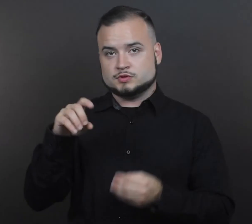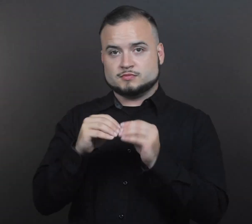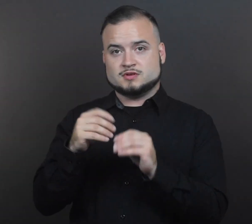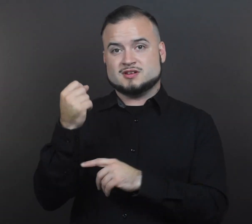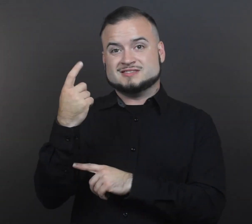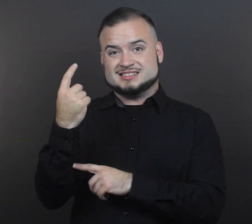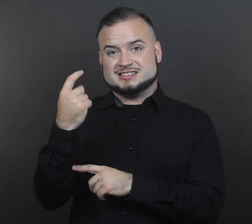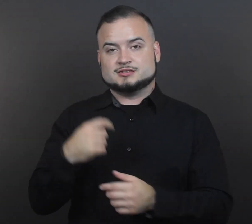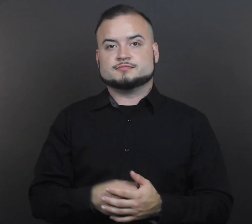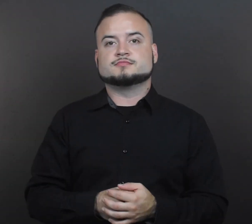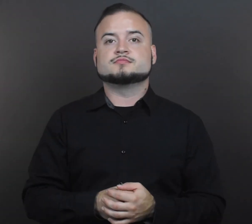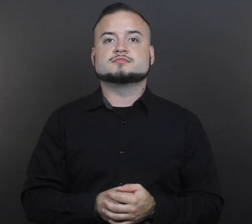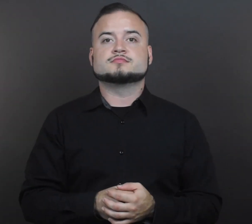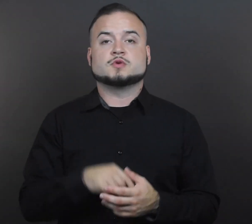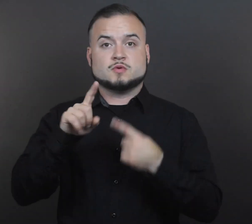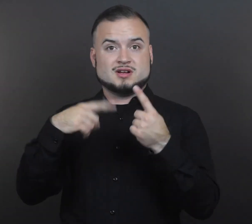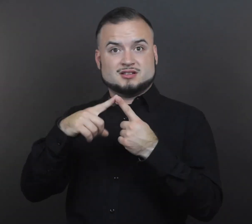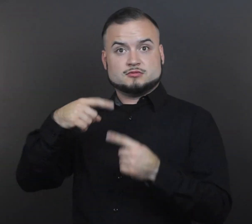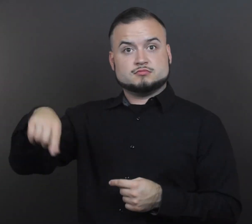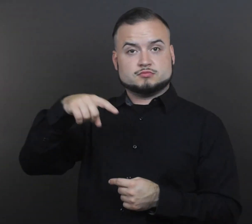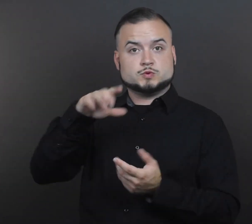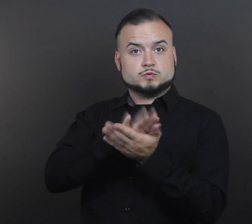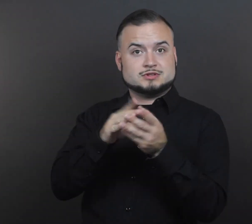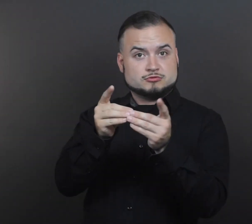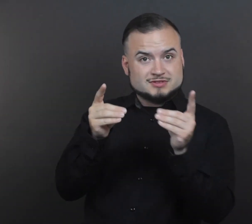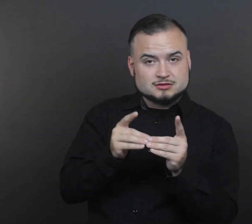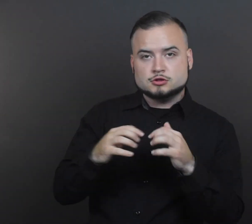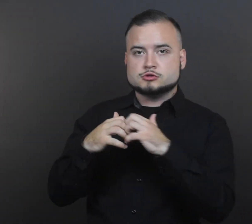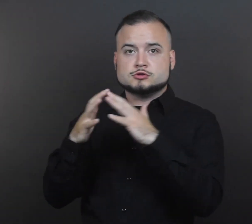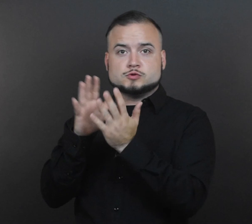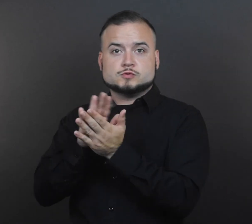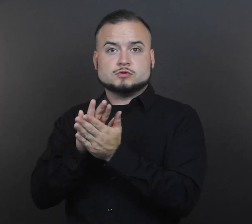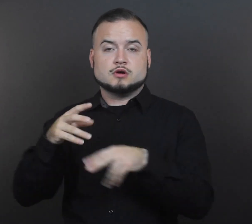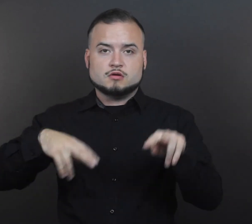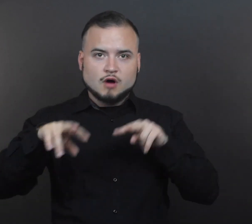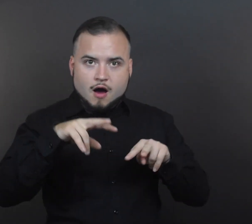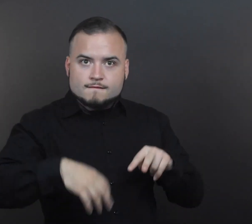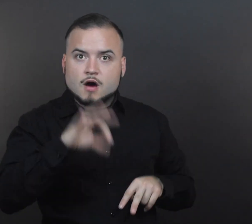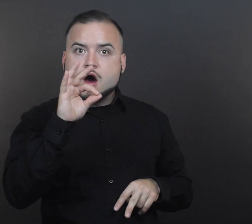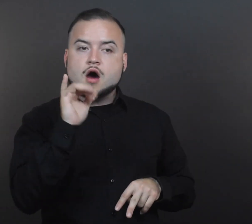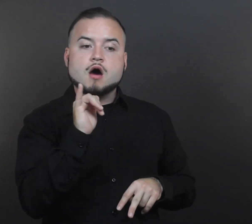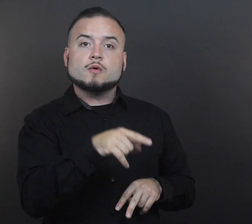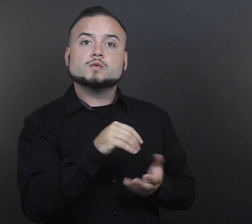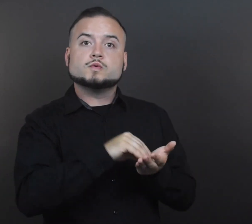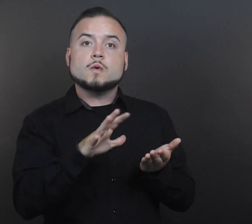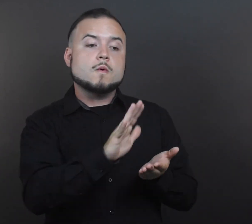11. How can districts and charter schools get started to find out if they have students